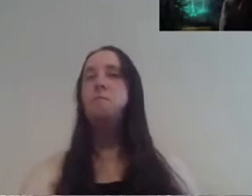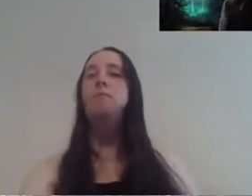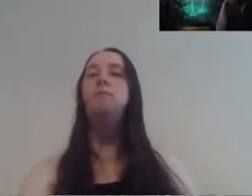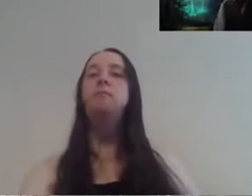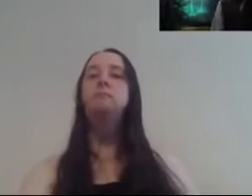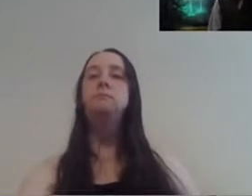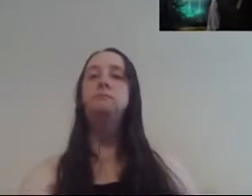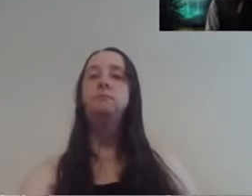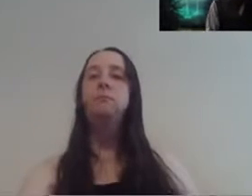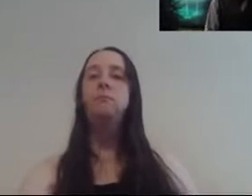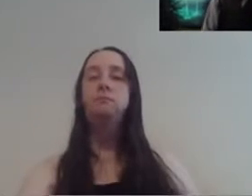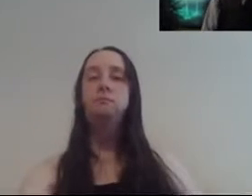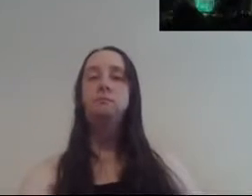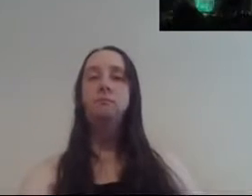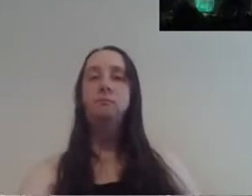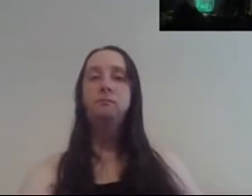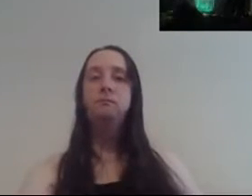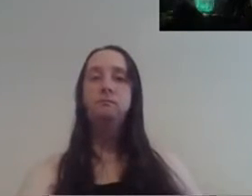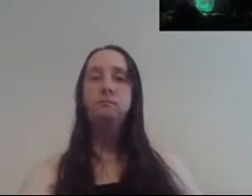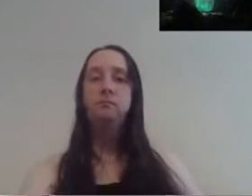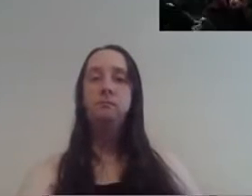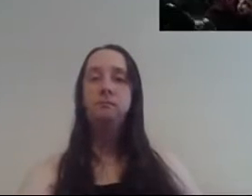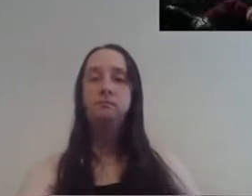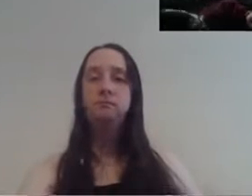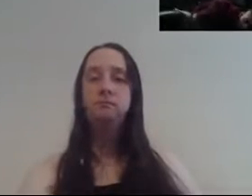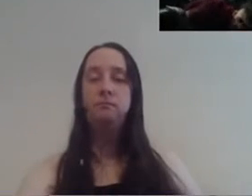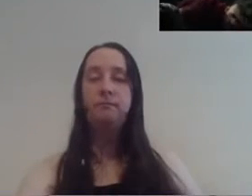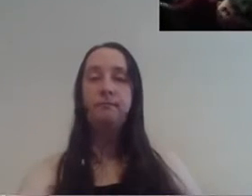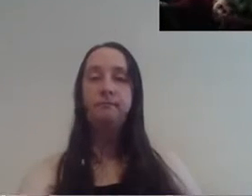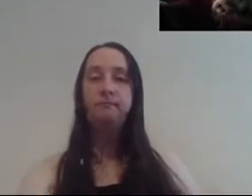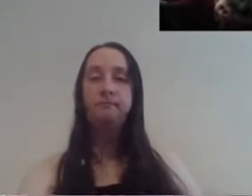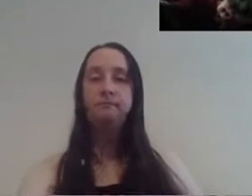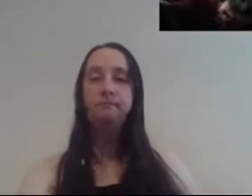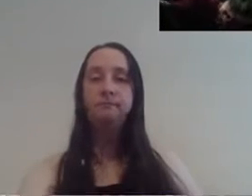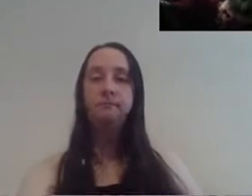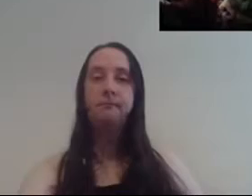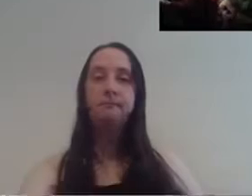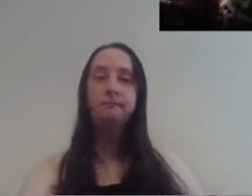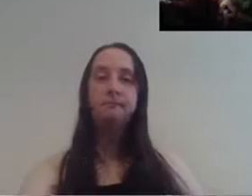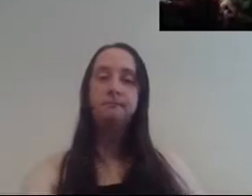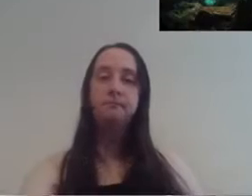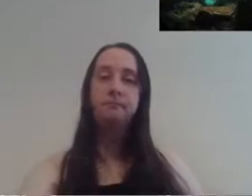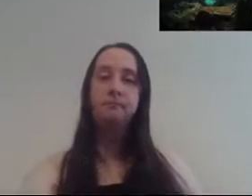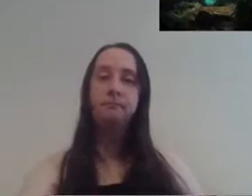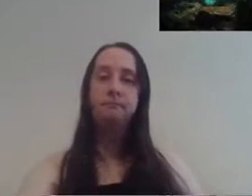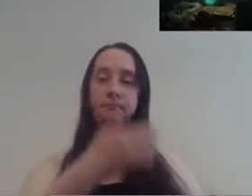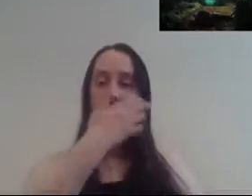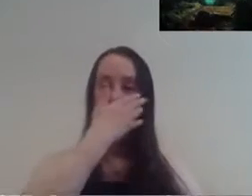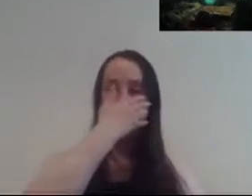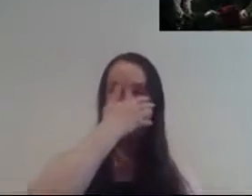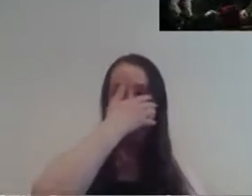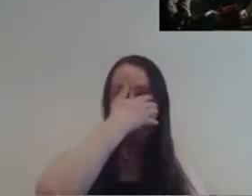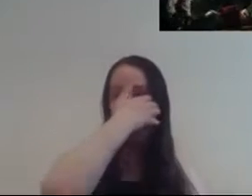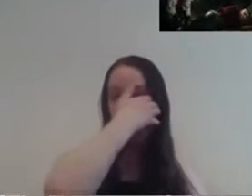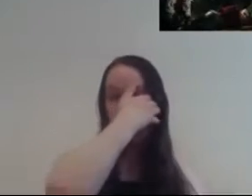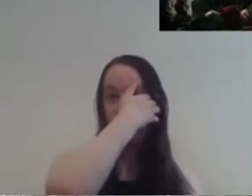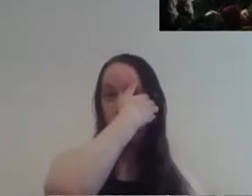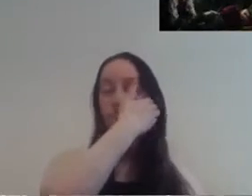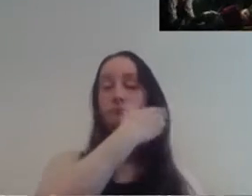well then consider this a professional courtesy you're a thief too are you former thief what's a former thief doing